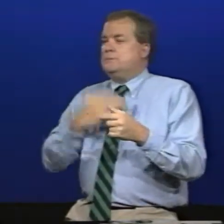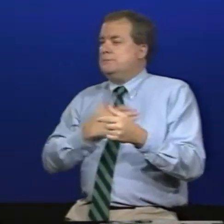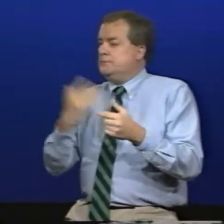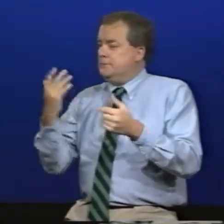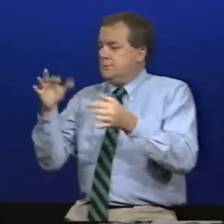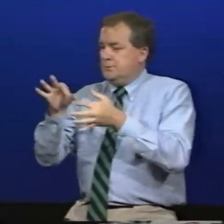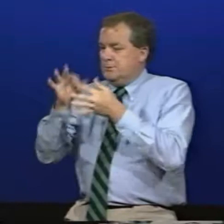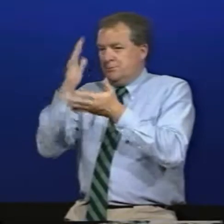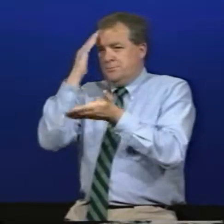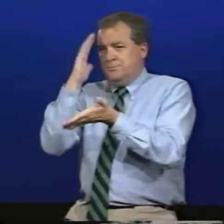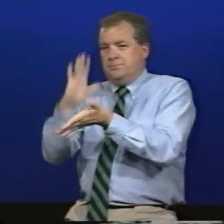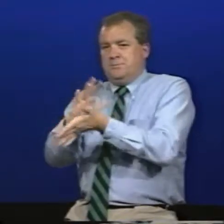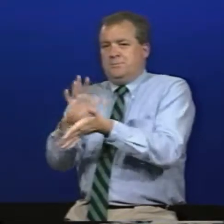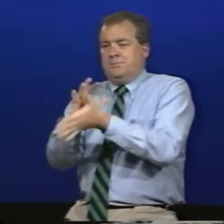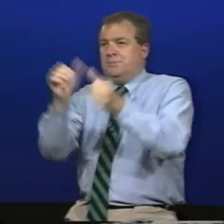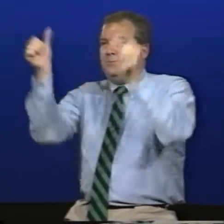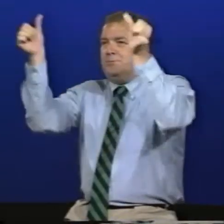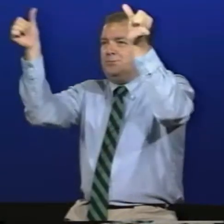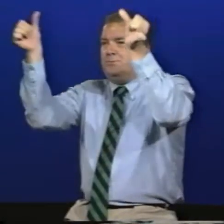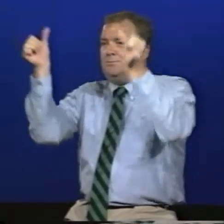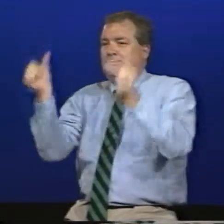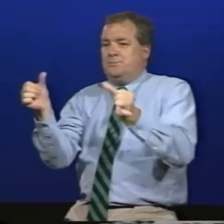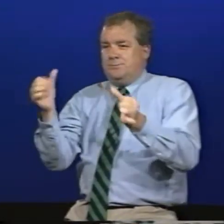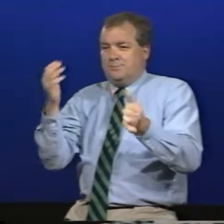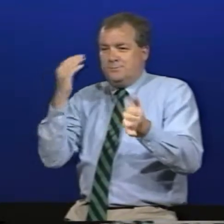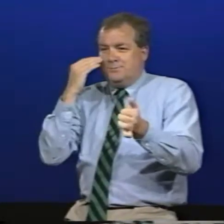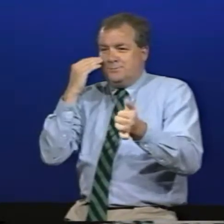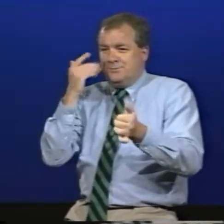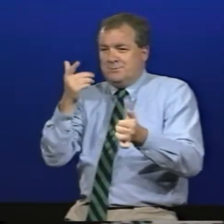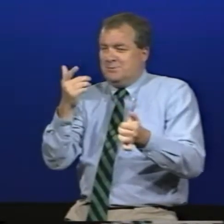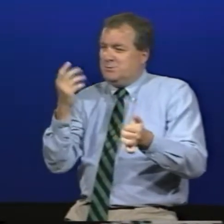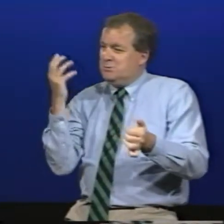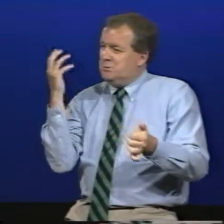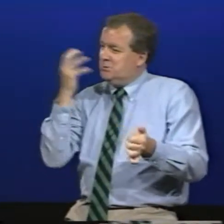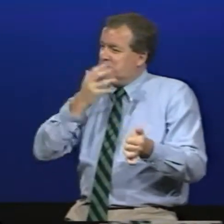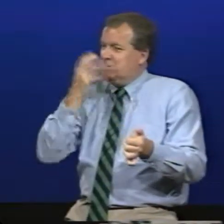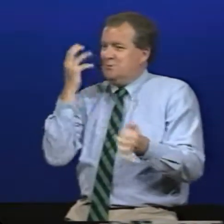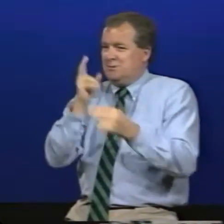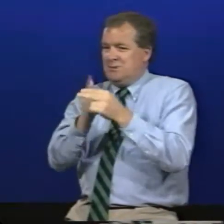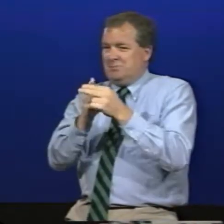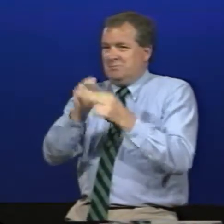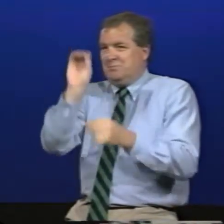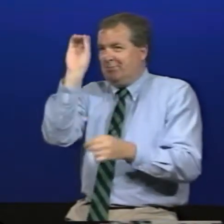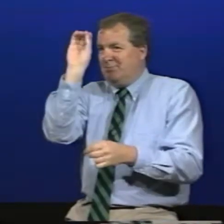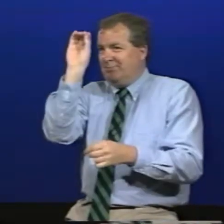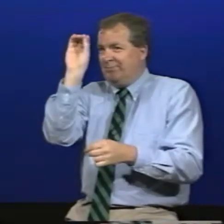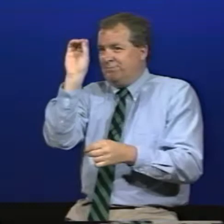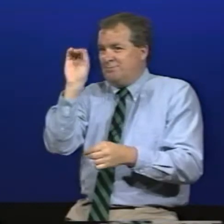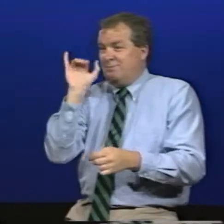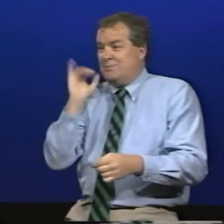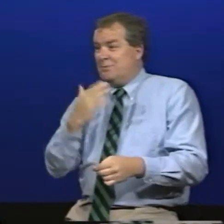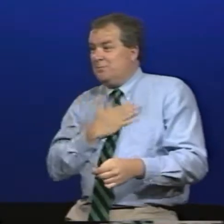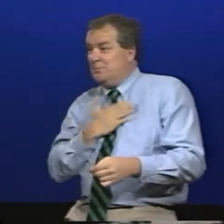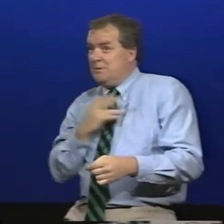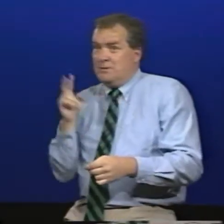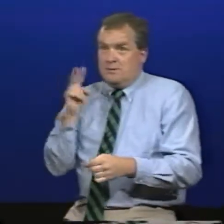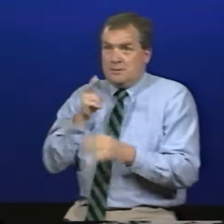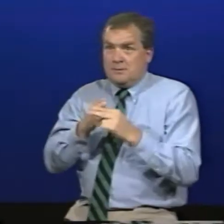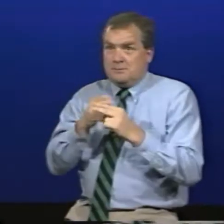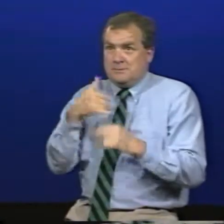then once tryouts were done you put up the roster that was always an interesting time to